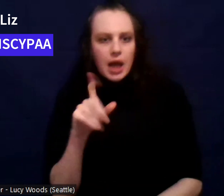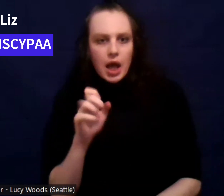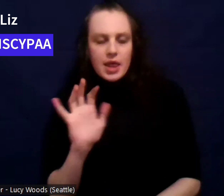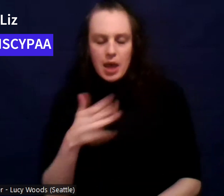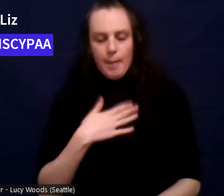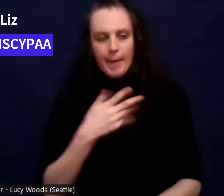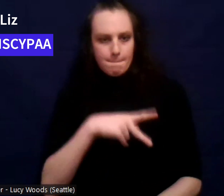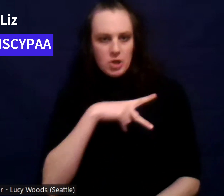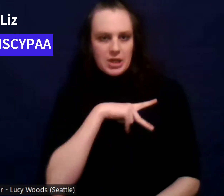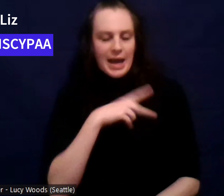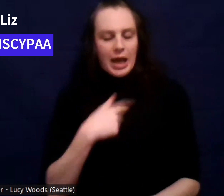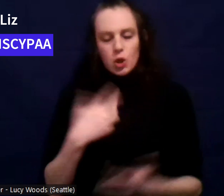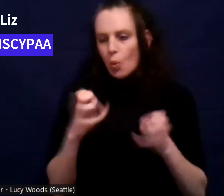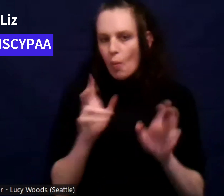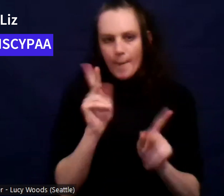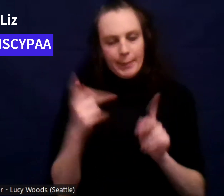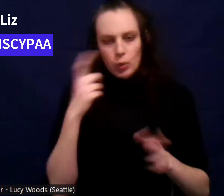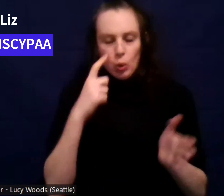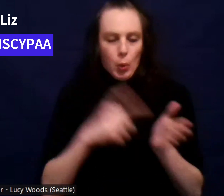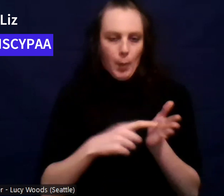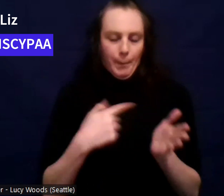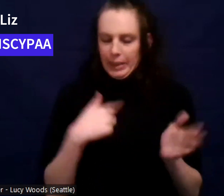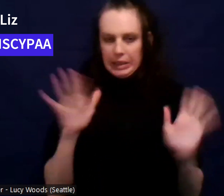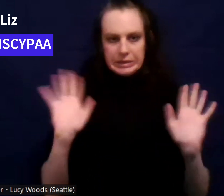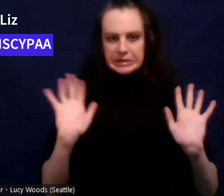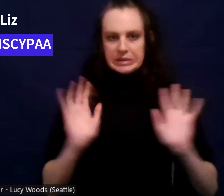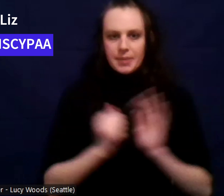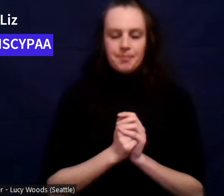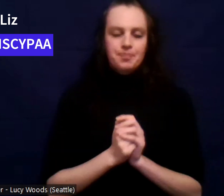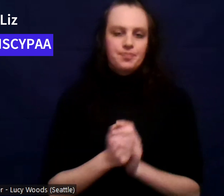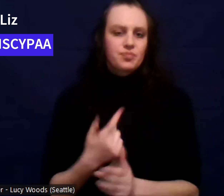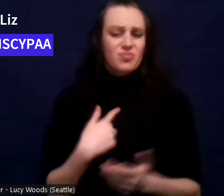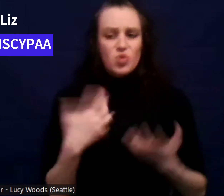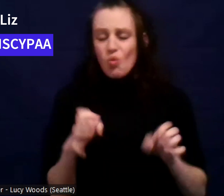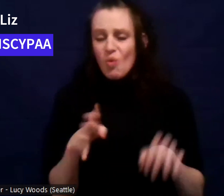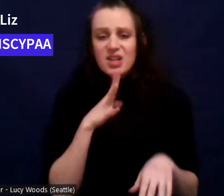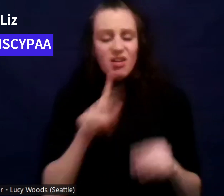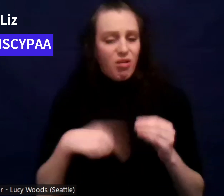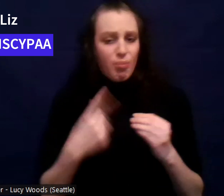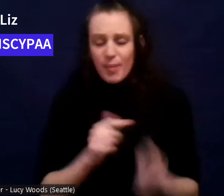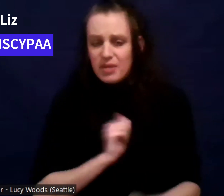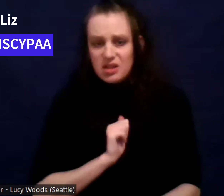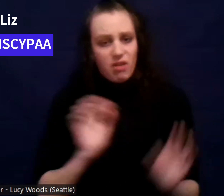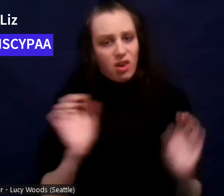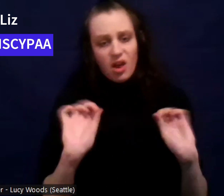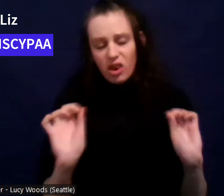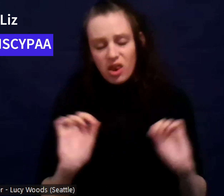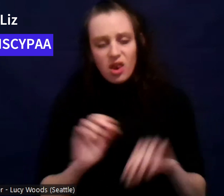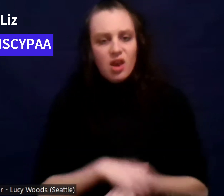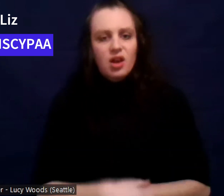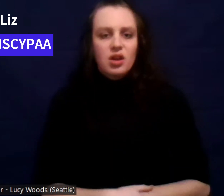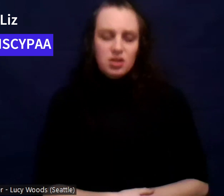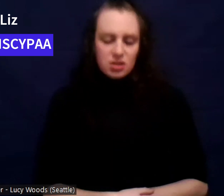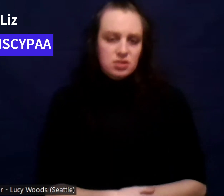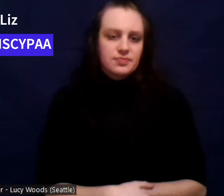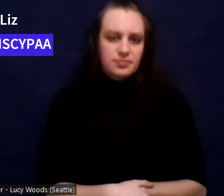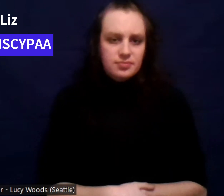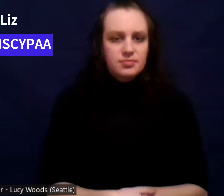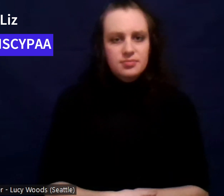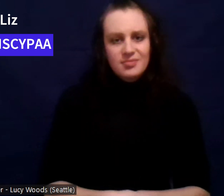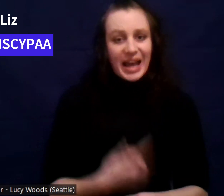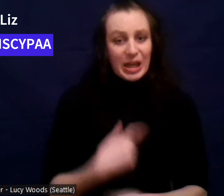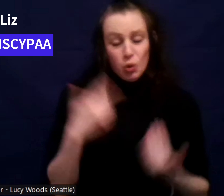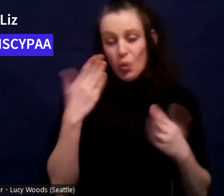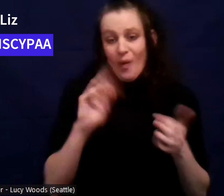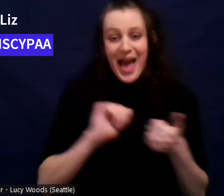noticed. Just try to fade in the background. Didn't want to tell anyone what was really going on with me ever. I just didn't even know